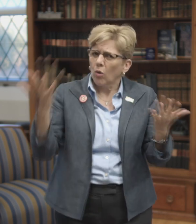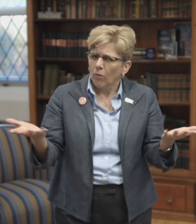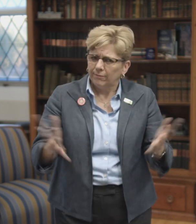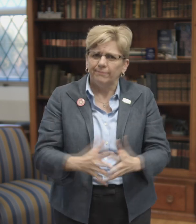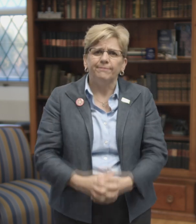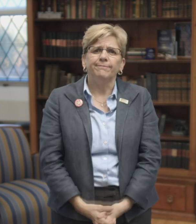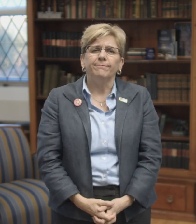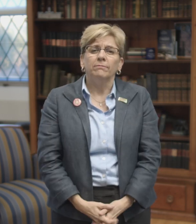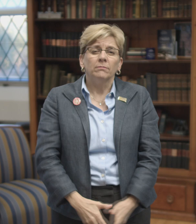So what do we know?